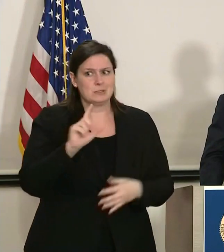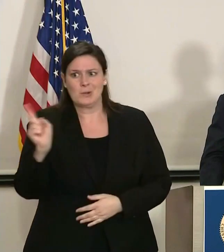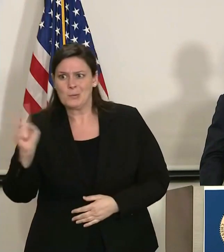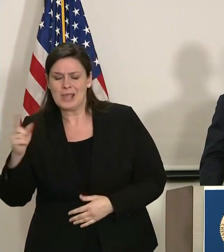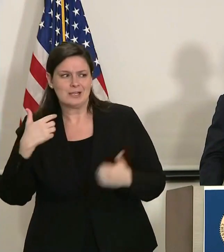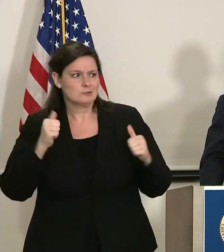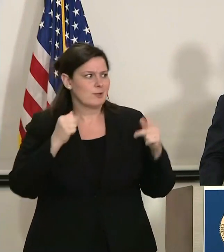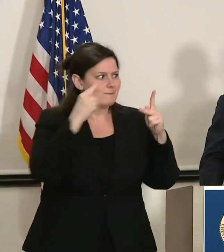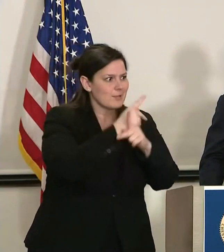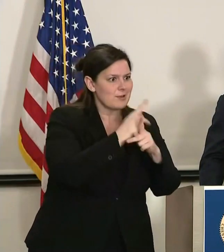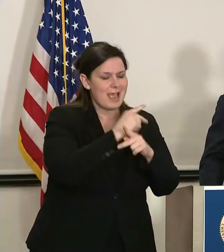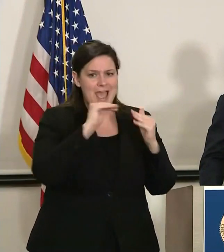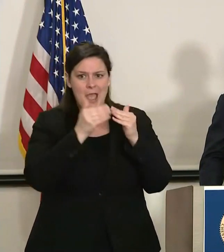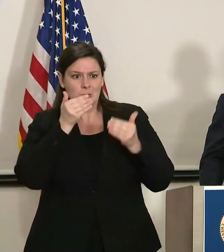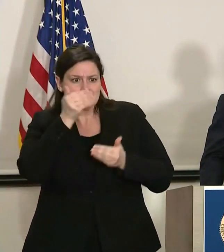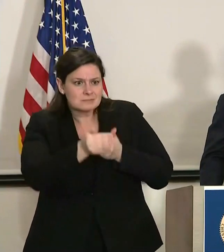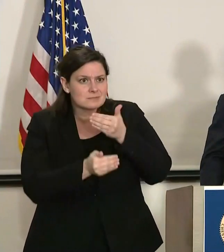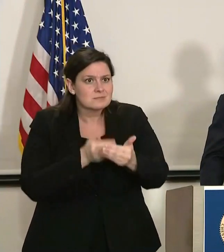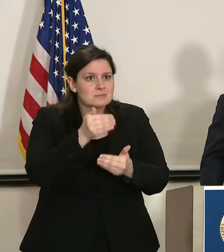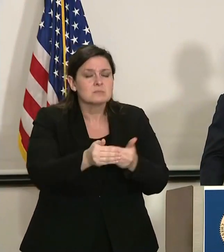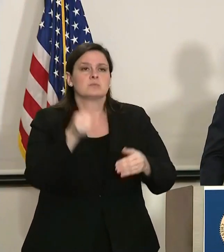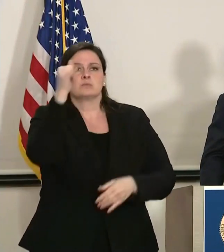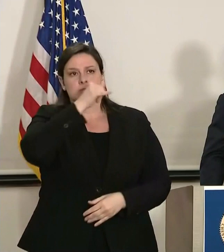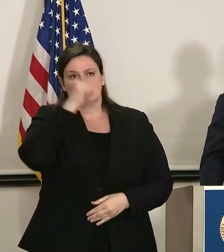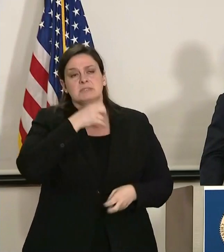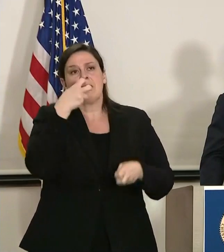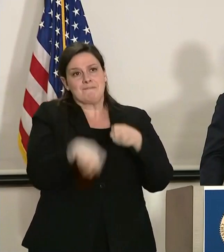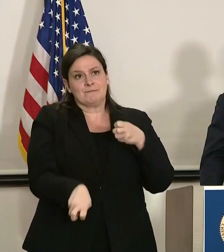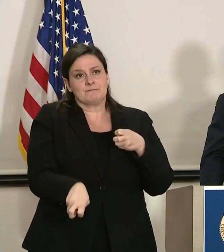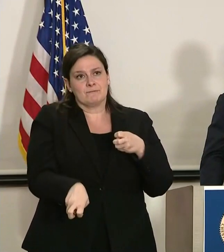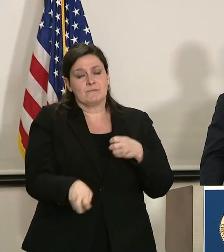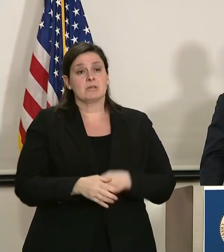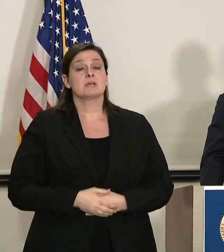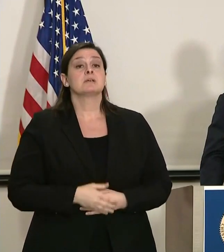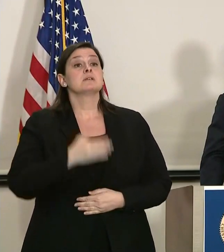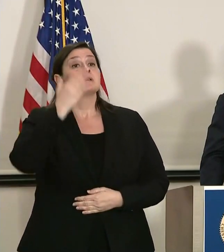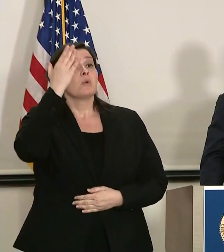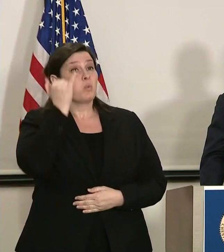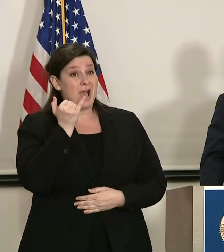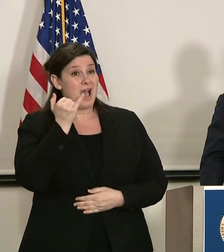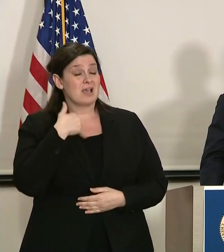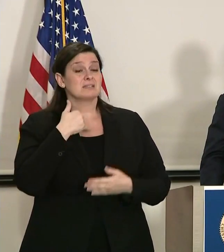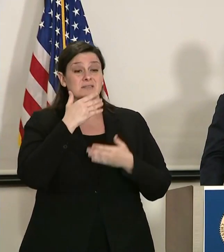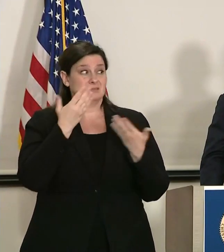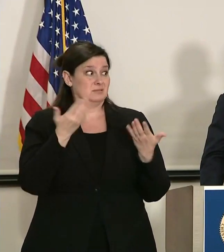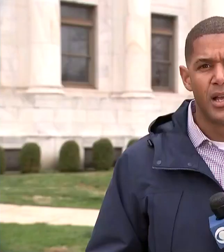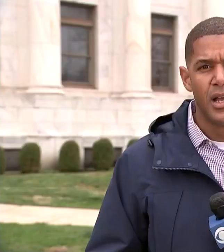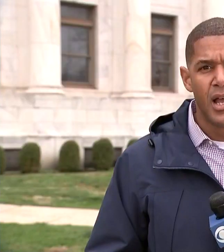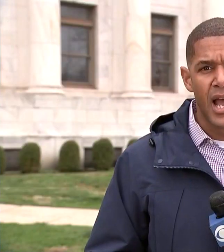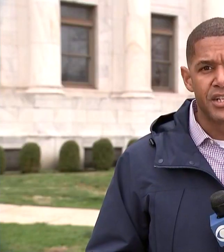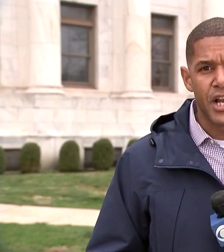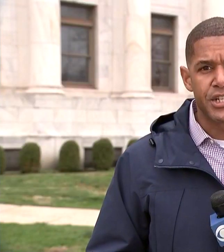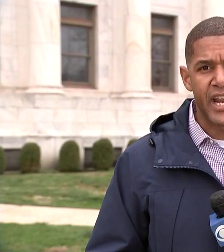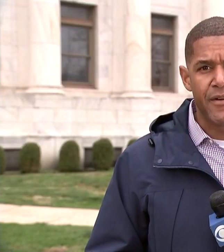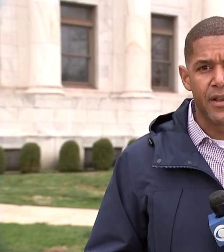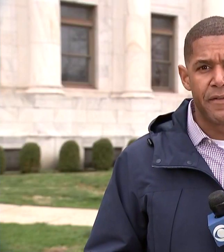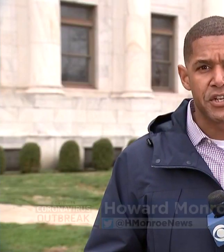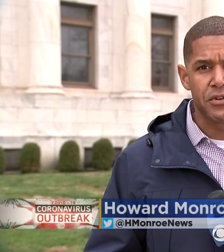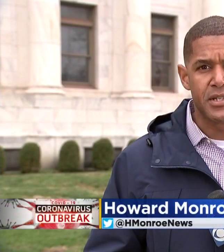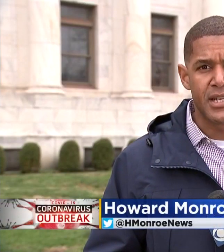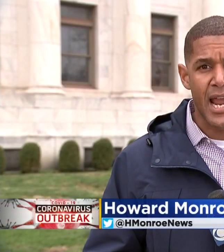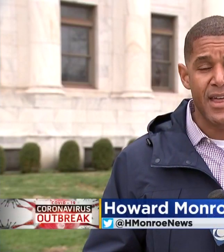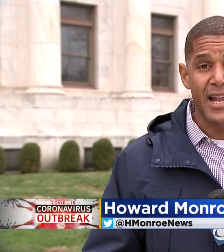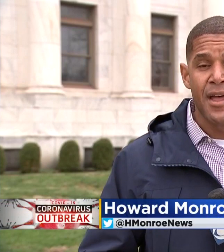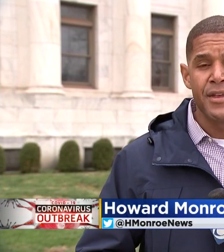go about trying to figure out what to do next. And some of that is because of the fact that we don't have a health department. And Chester County